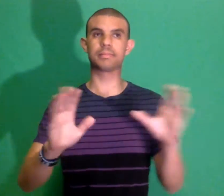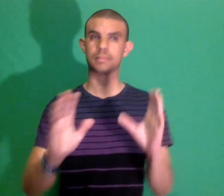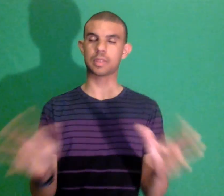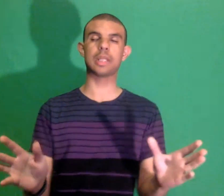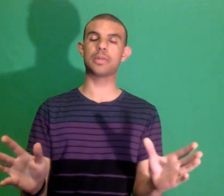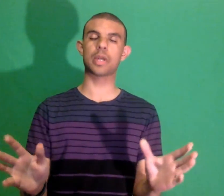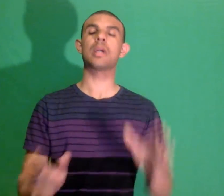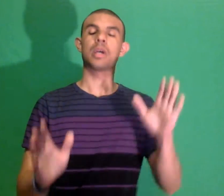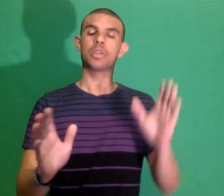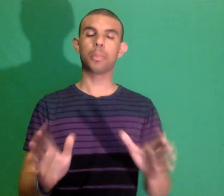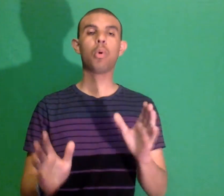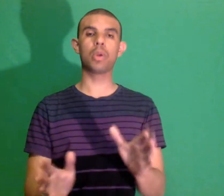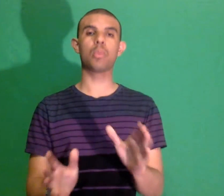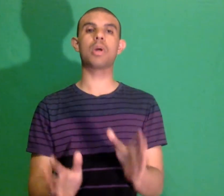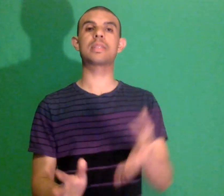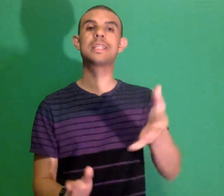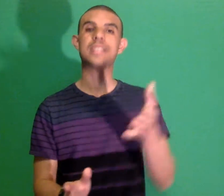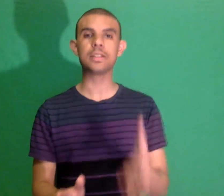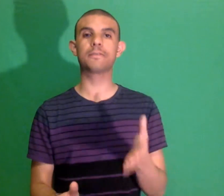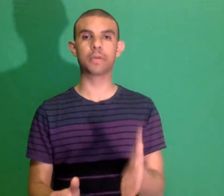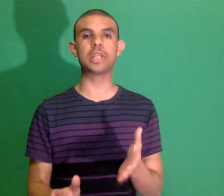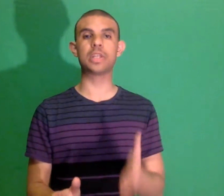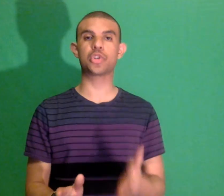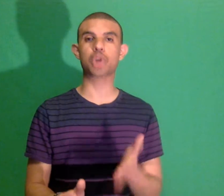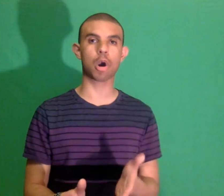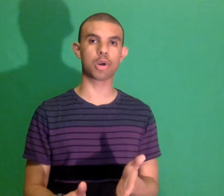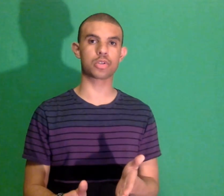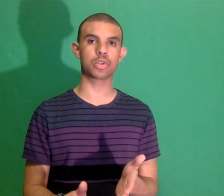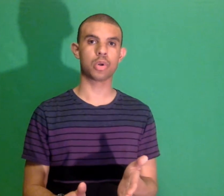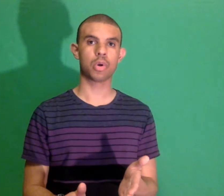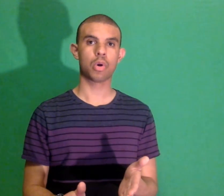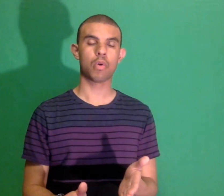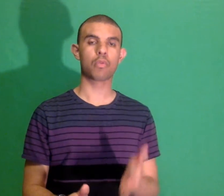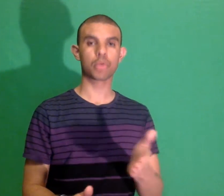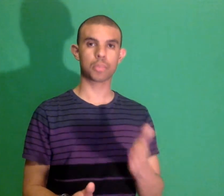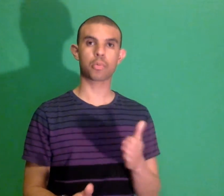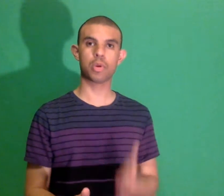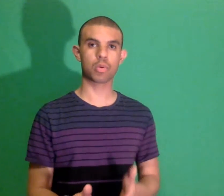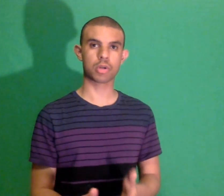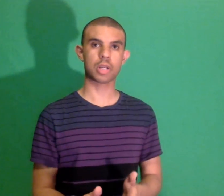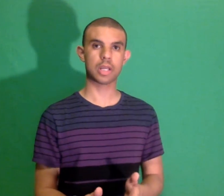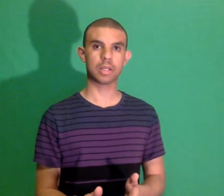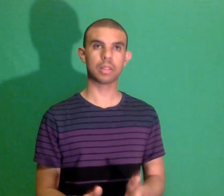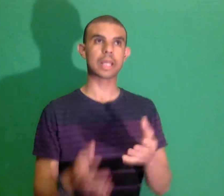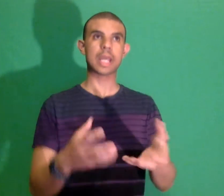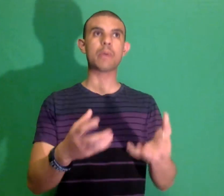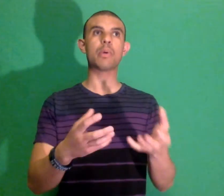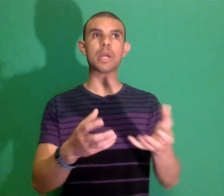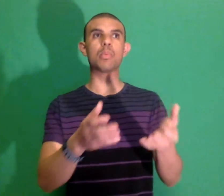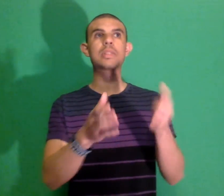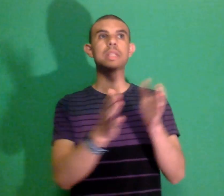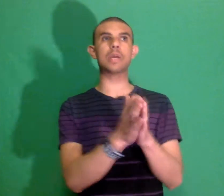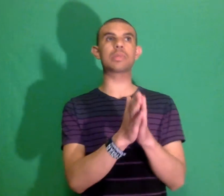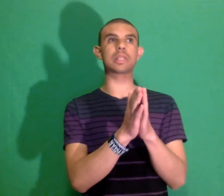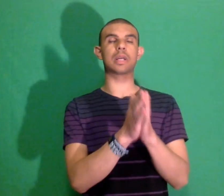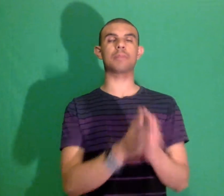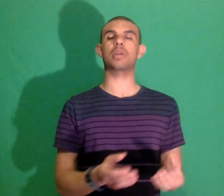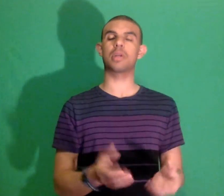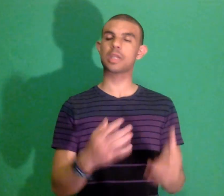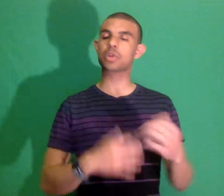anyway the point was they didn't freaking charge for the pre-order like it wasn't it wasn't I'm sorry they charged